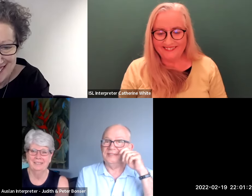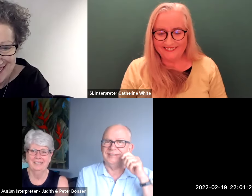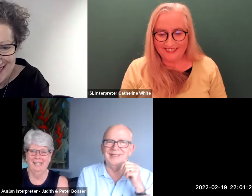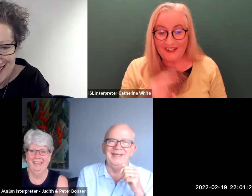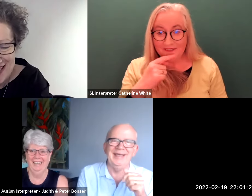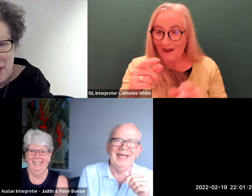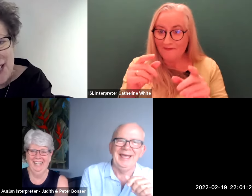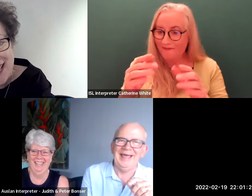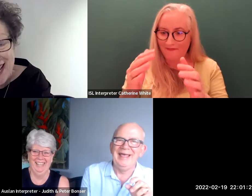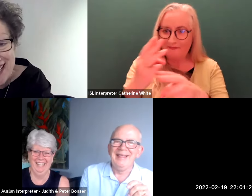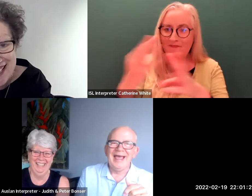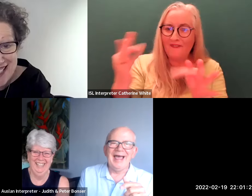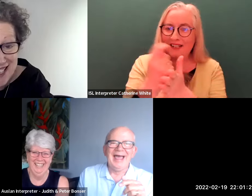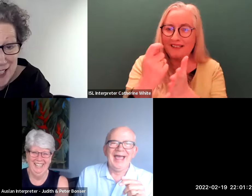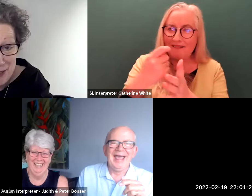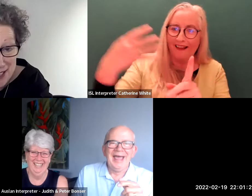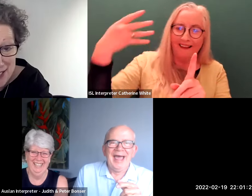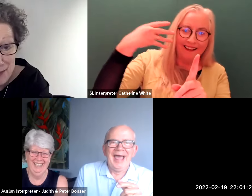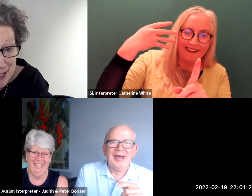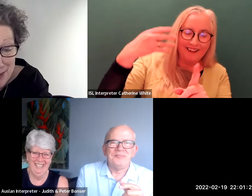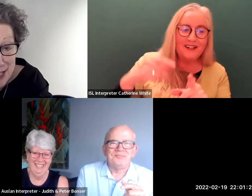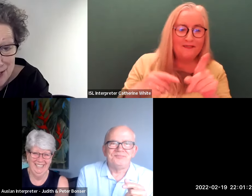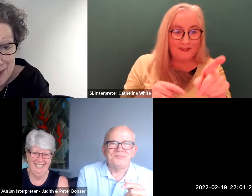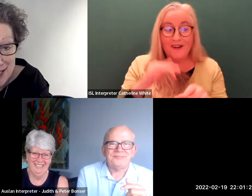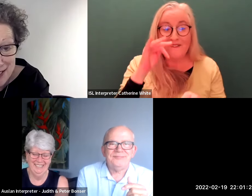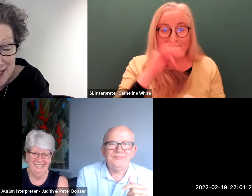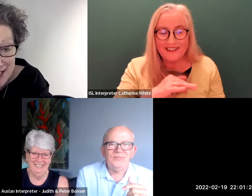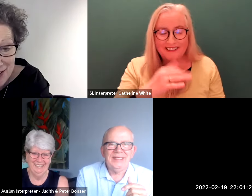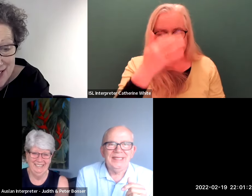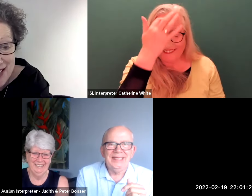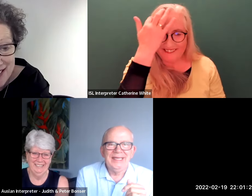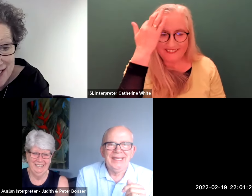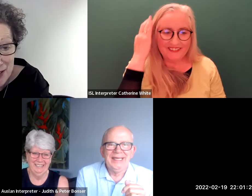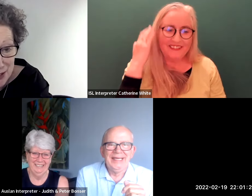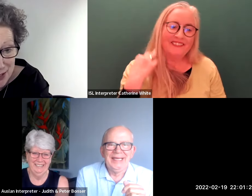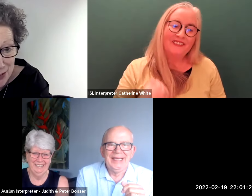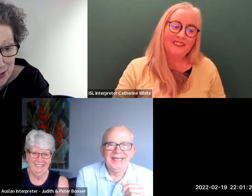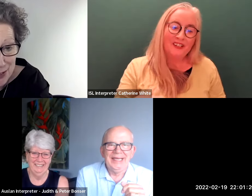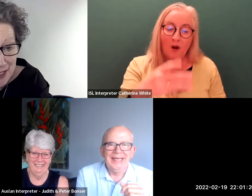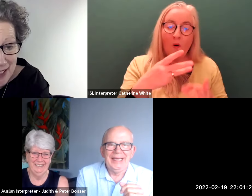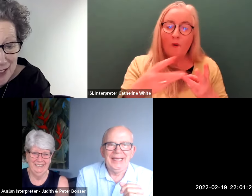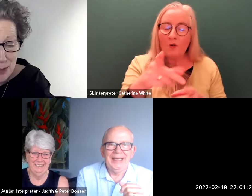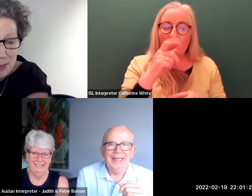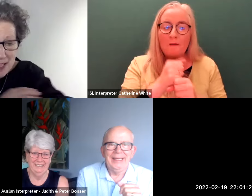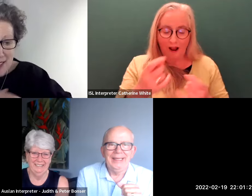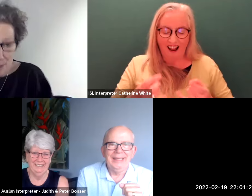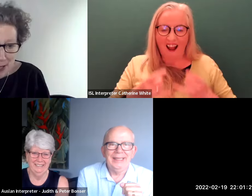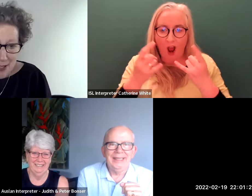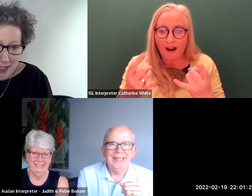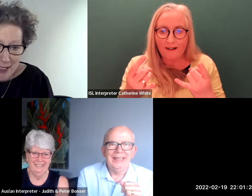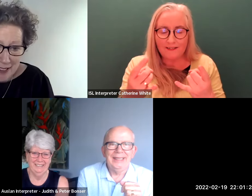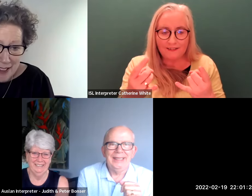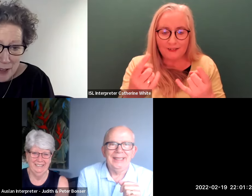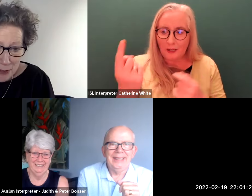cue wasn't it well it's a funny thing because when you when as you say it is an honor to to be that